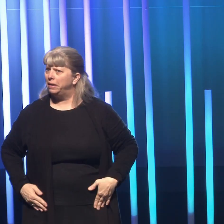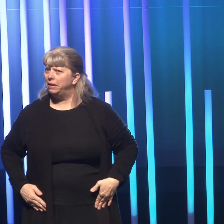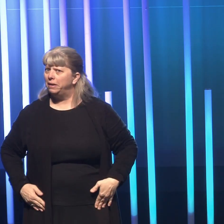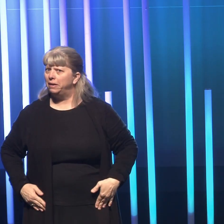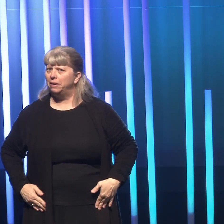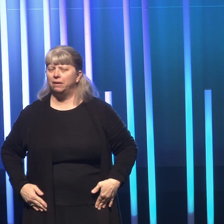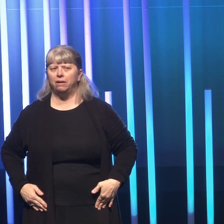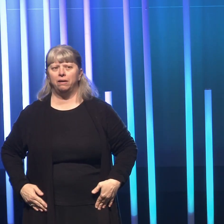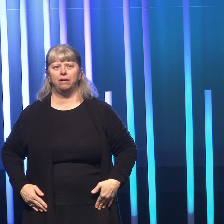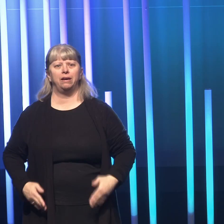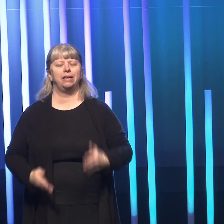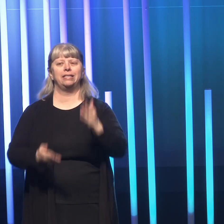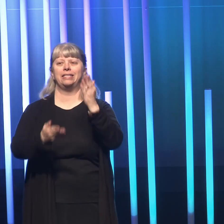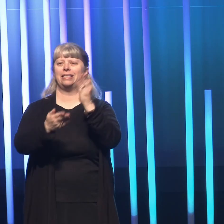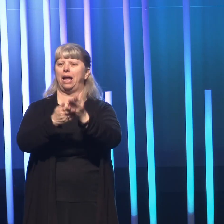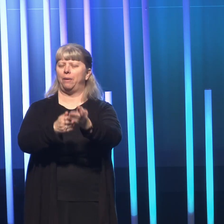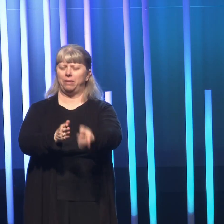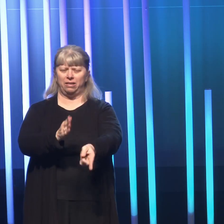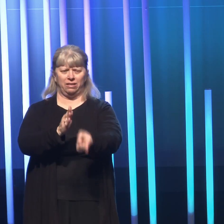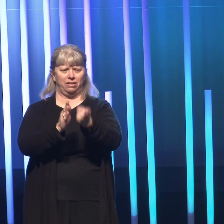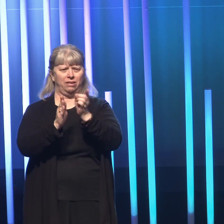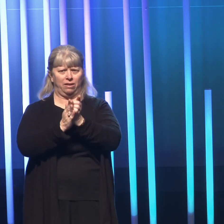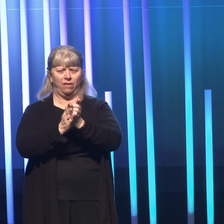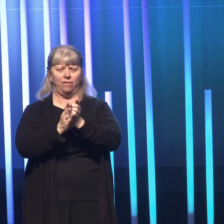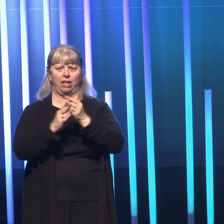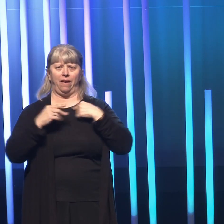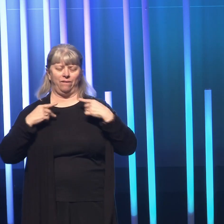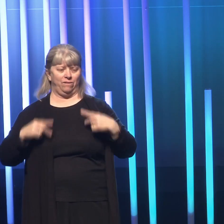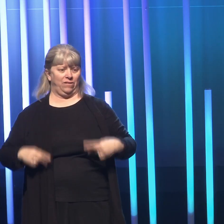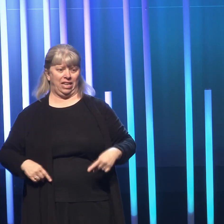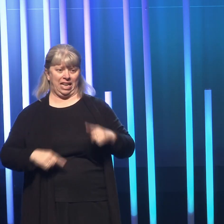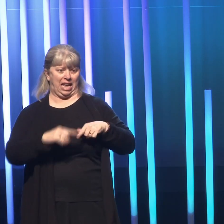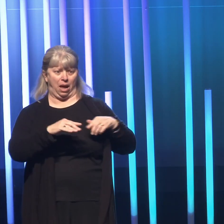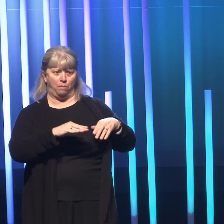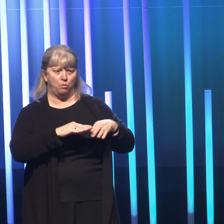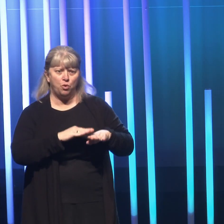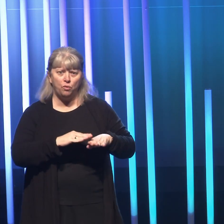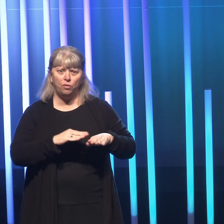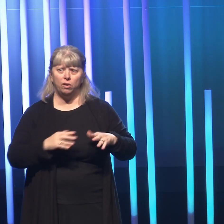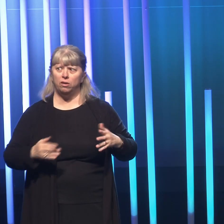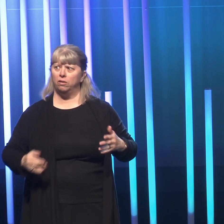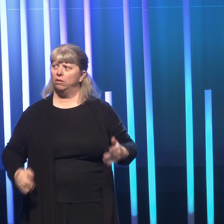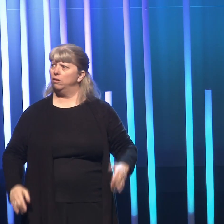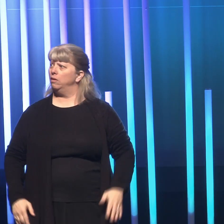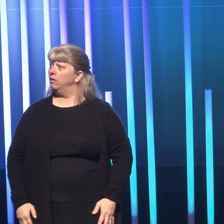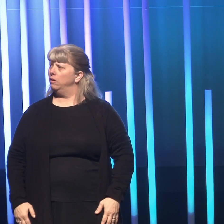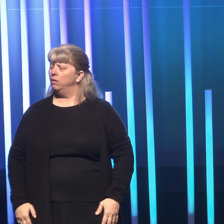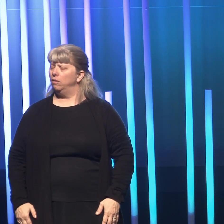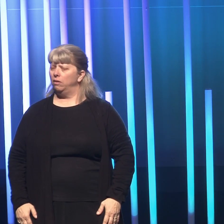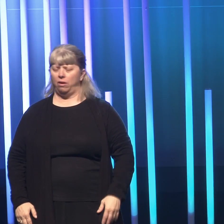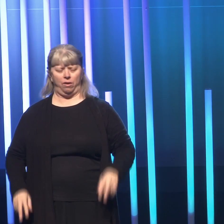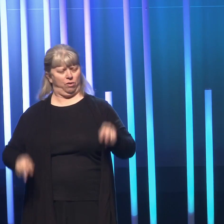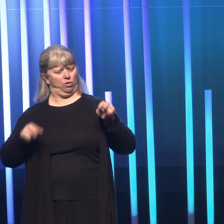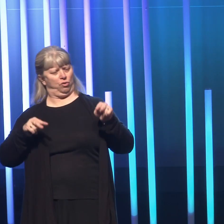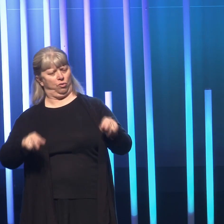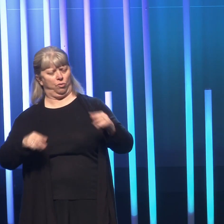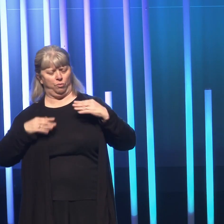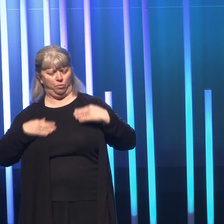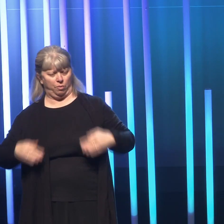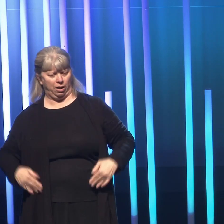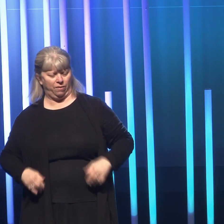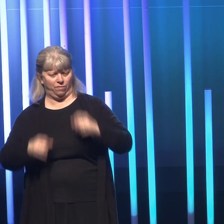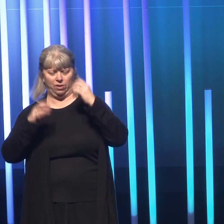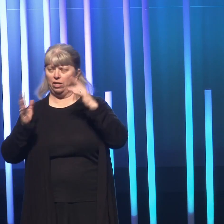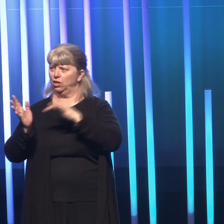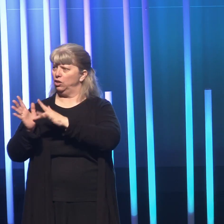And it stopped exactly where I physically could not move anymore. And as I was looking at the body in my vision,